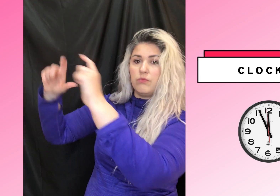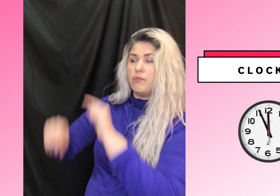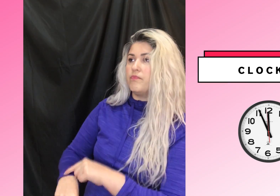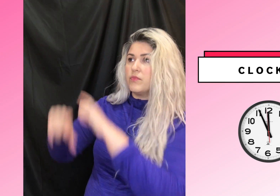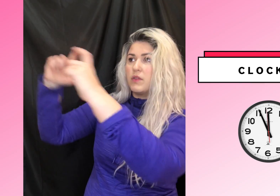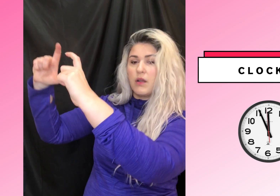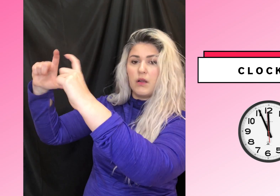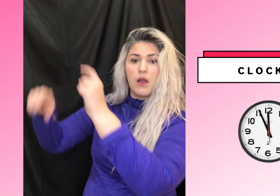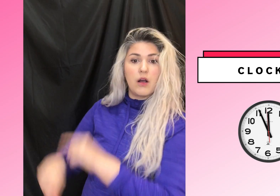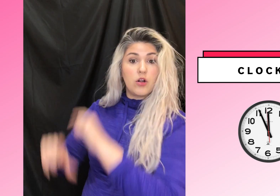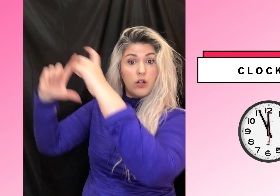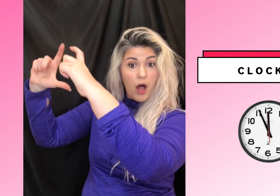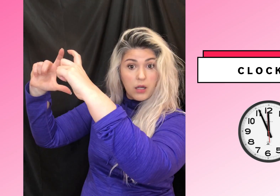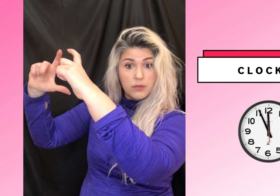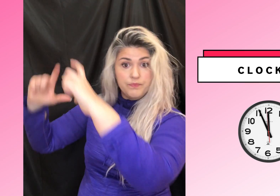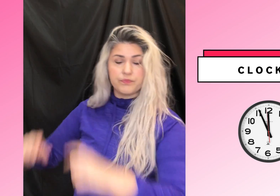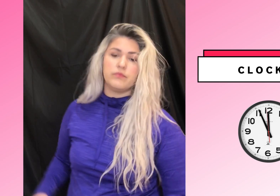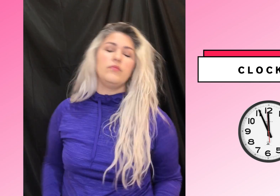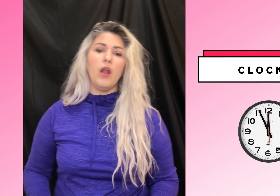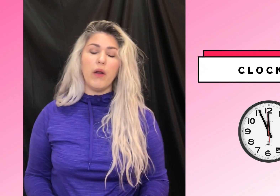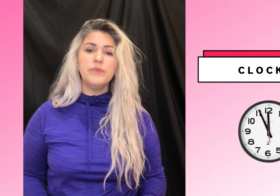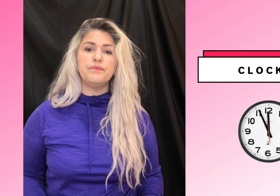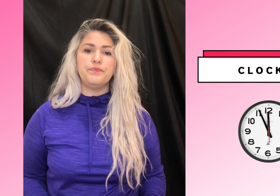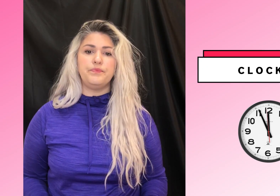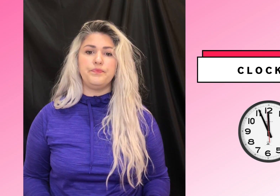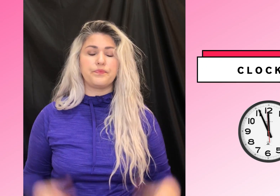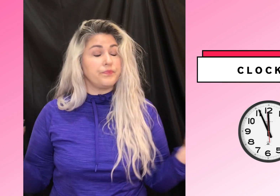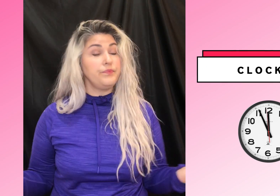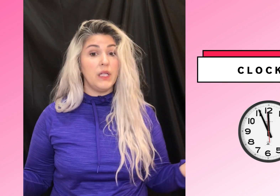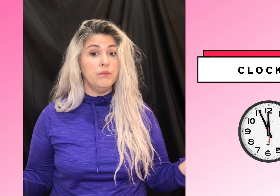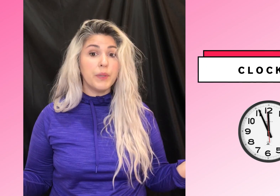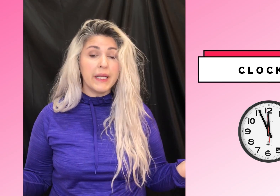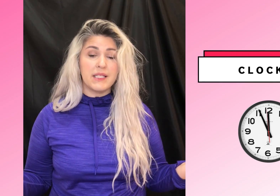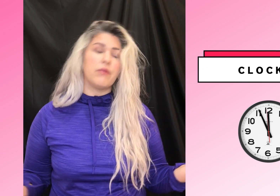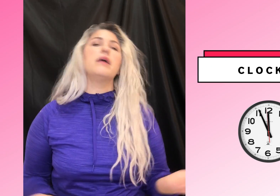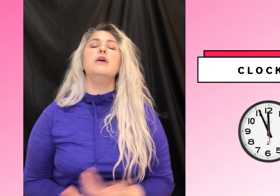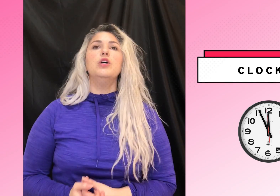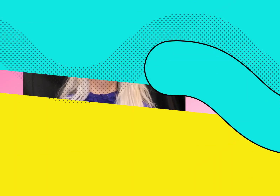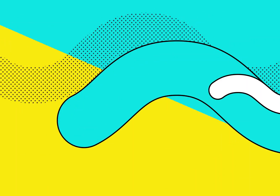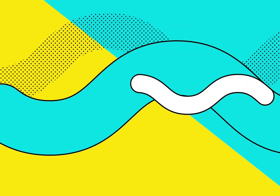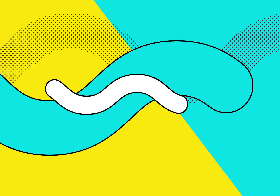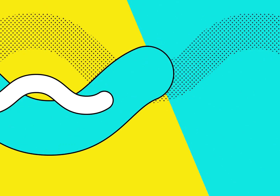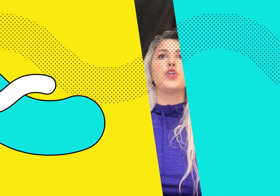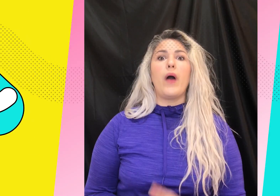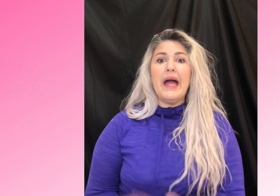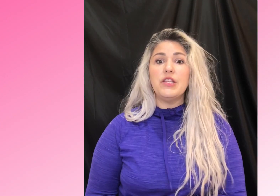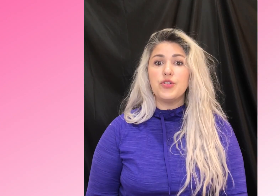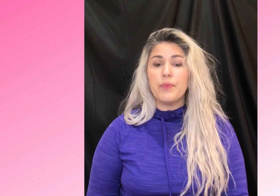clock. All right. Pretty easy, right? So head to the